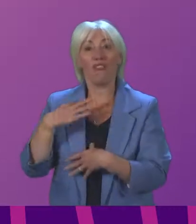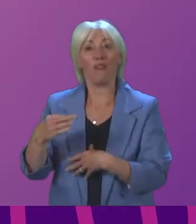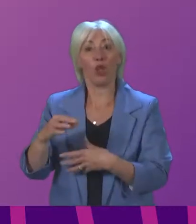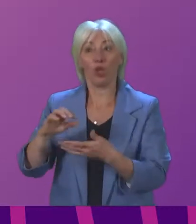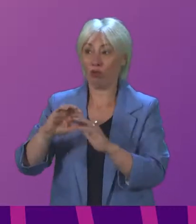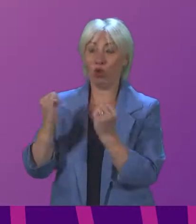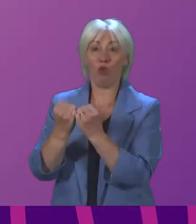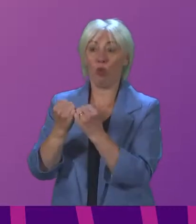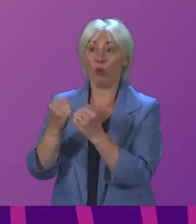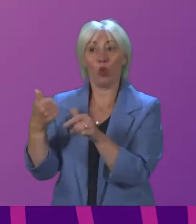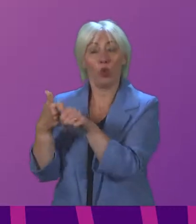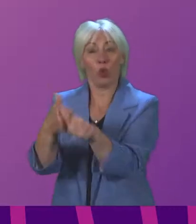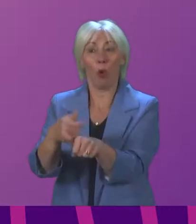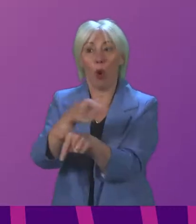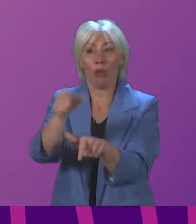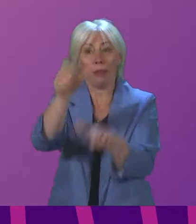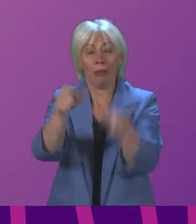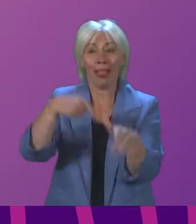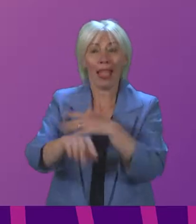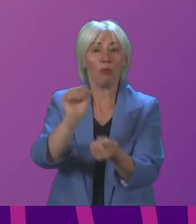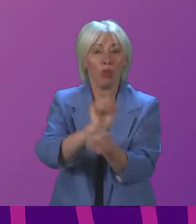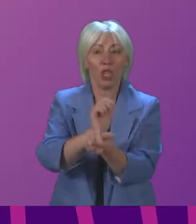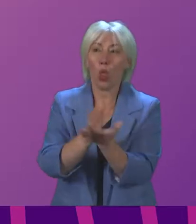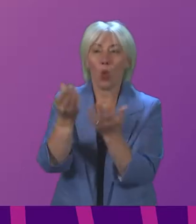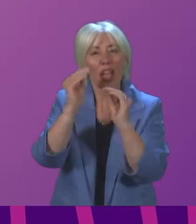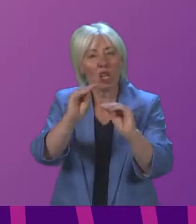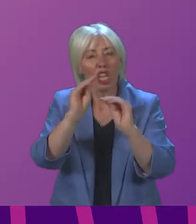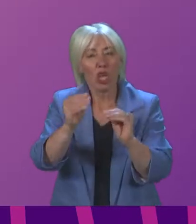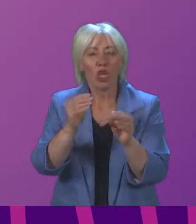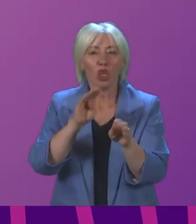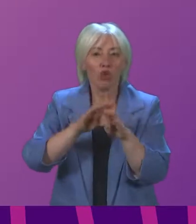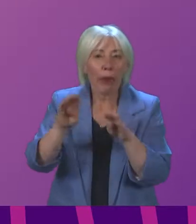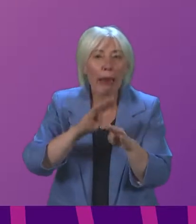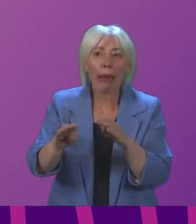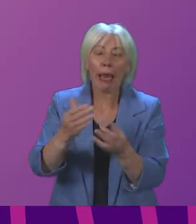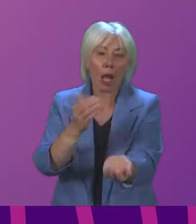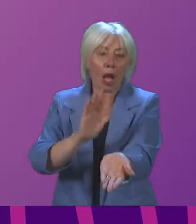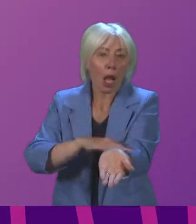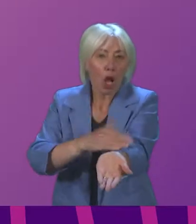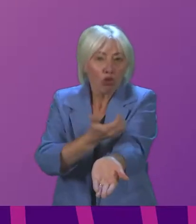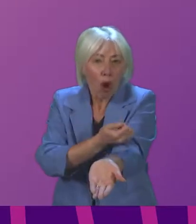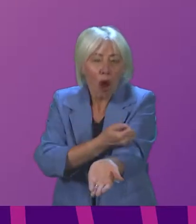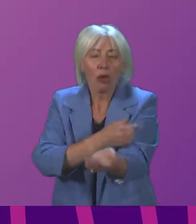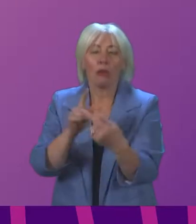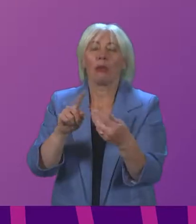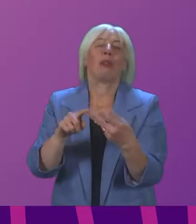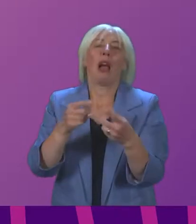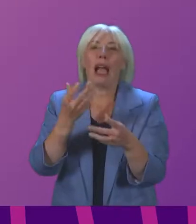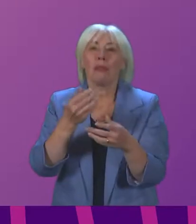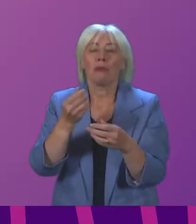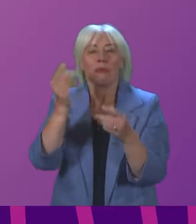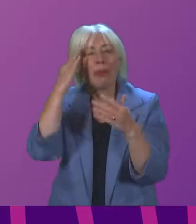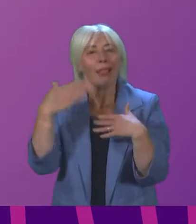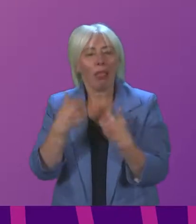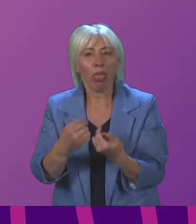supporting education and training and responding to drug misuse and mental health issues. We also